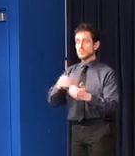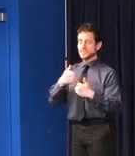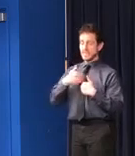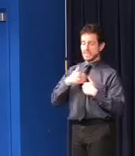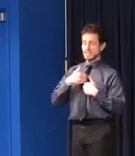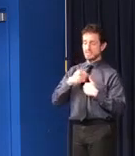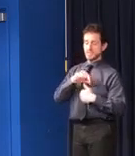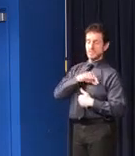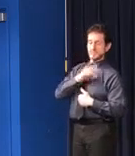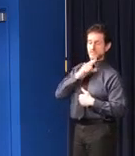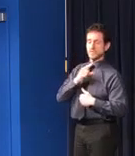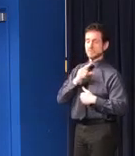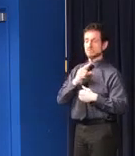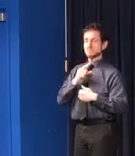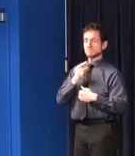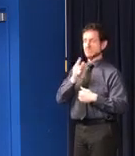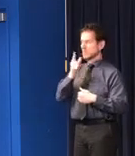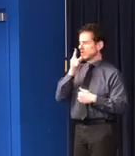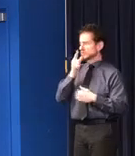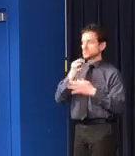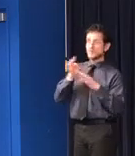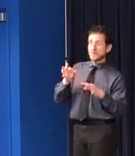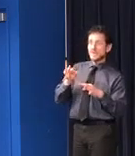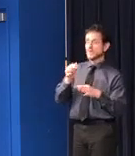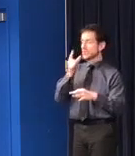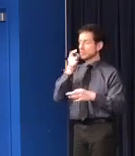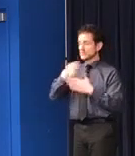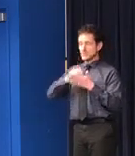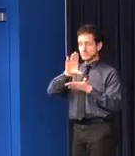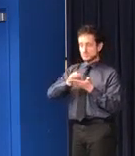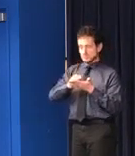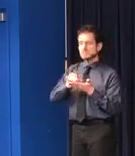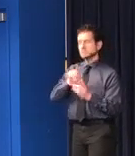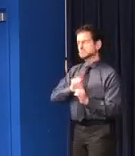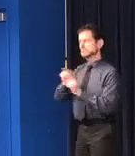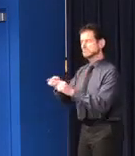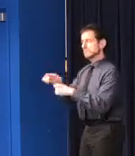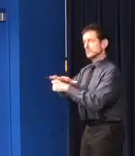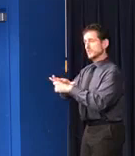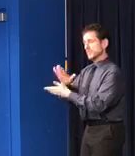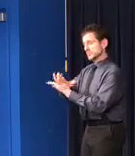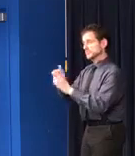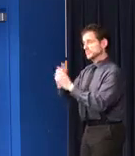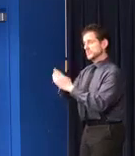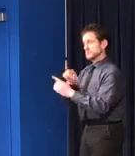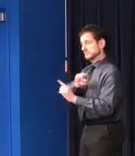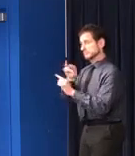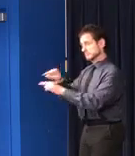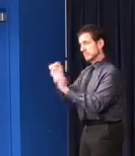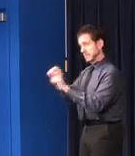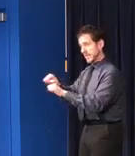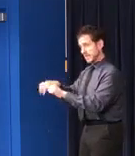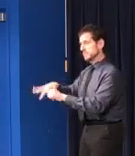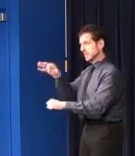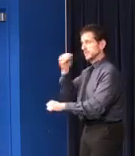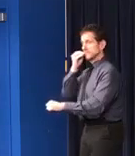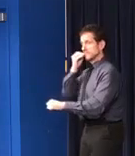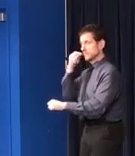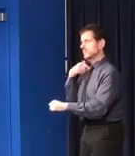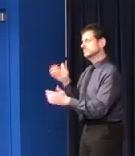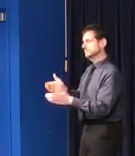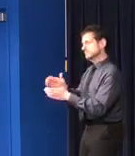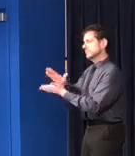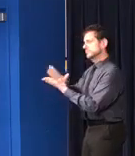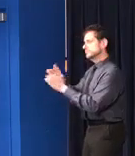can get their meals through their local school districts. And we continue to encourage school districts to work with our